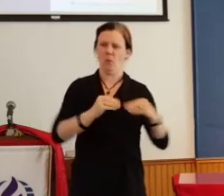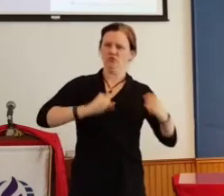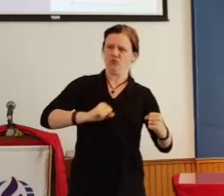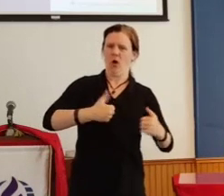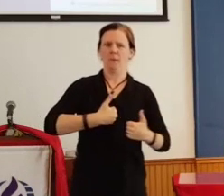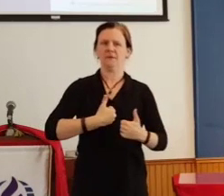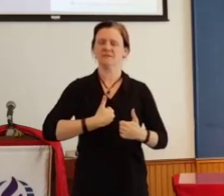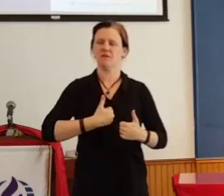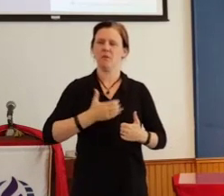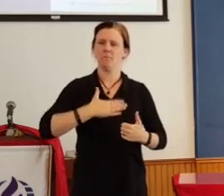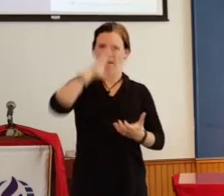my belief.